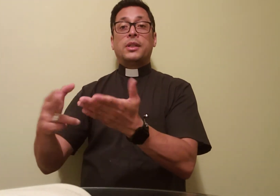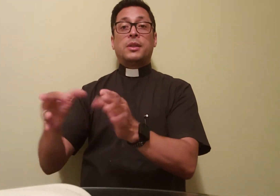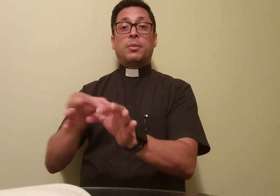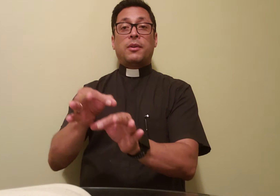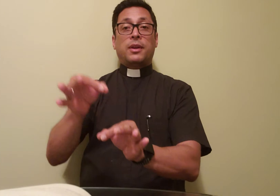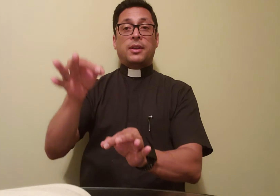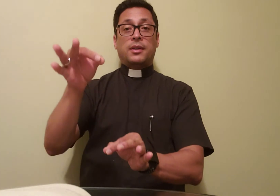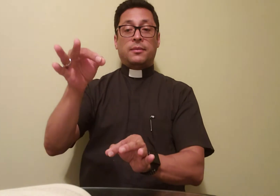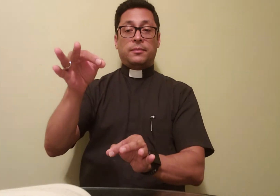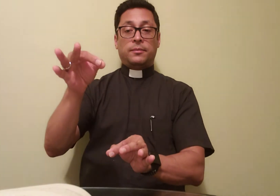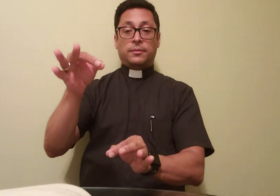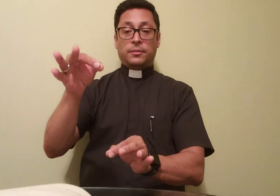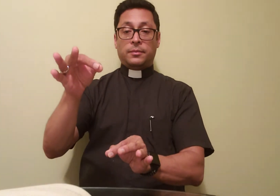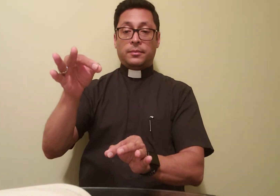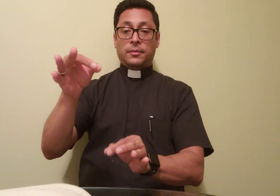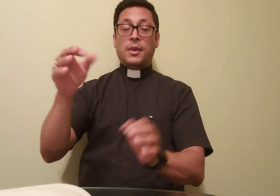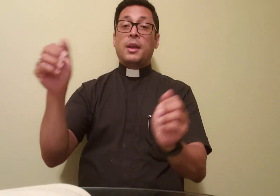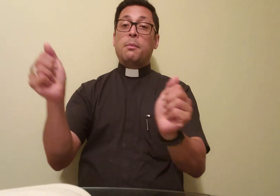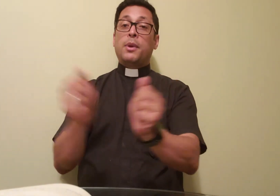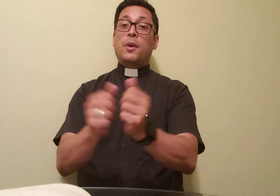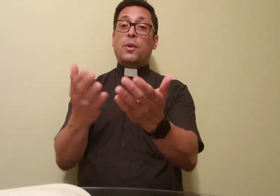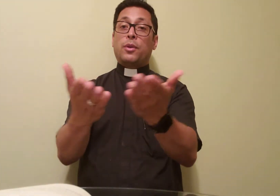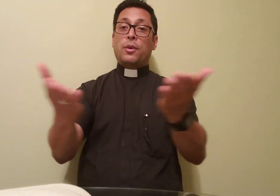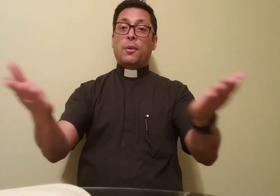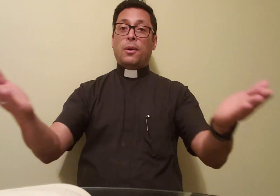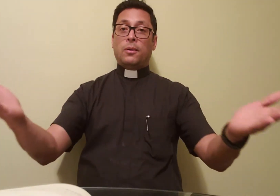Spirit be with you all.